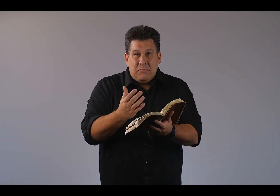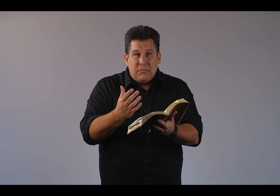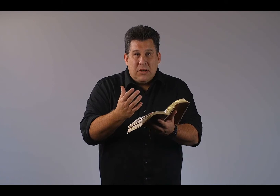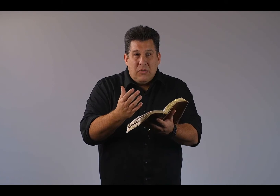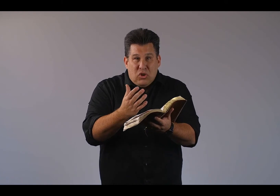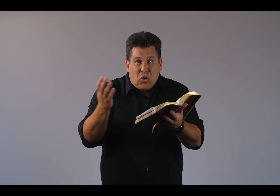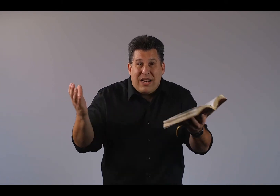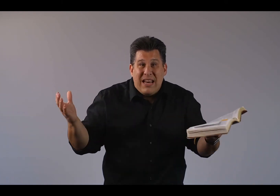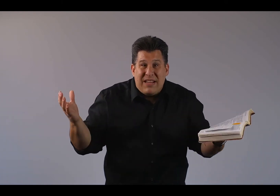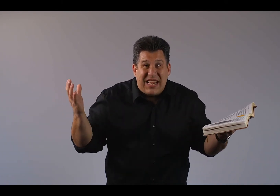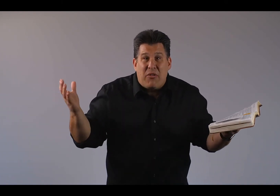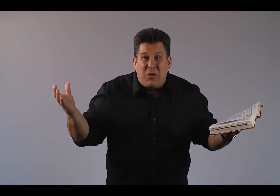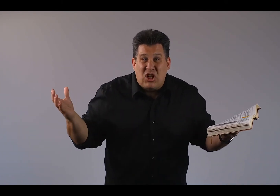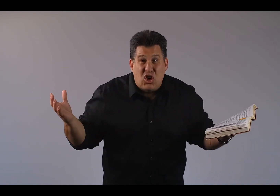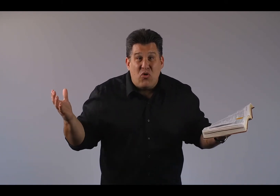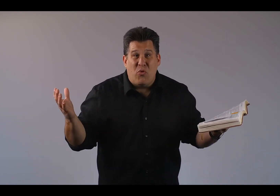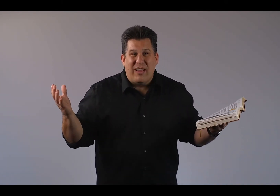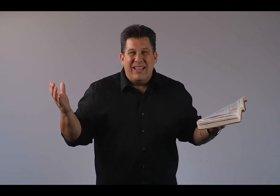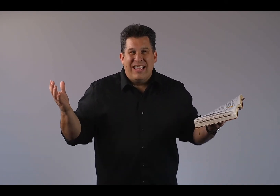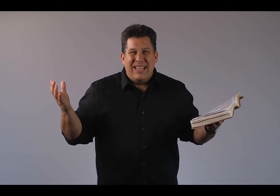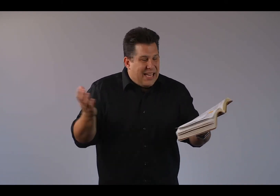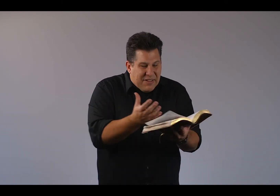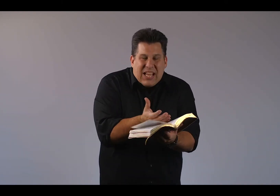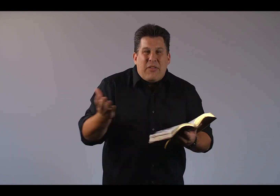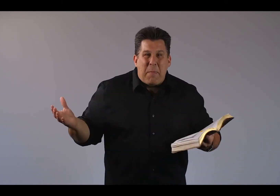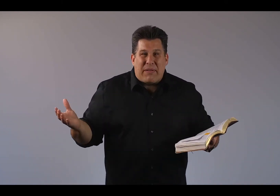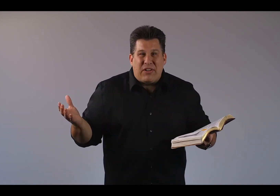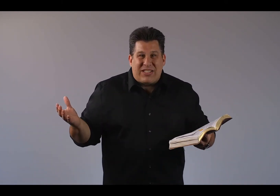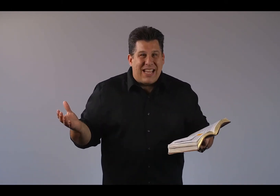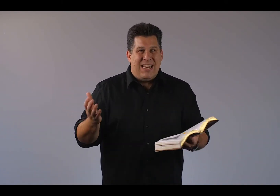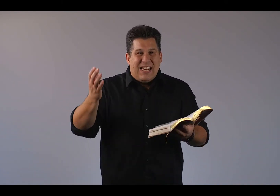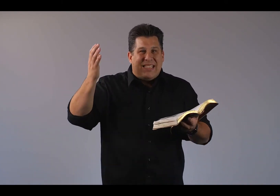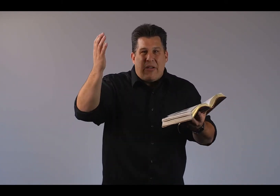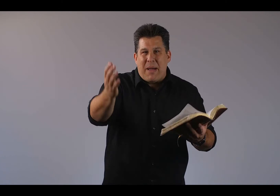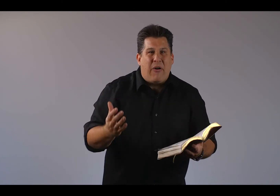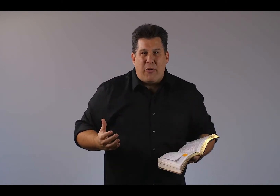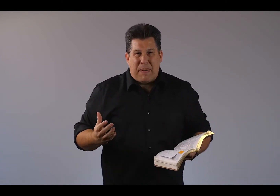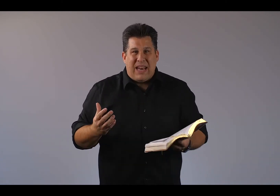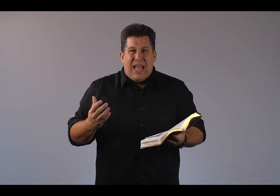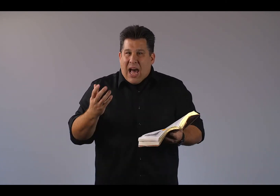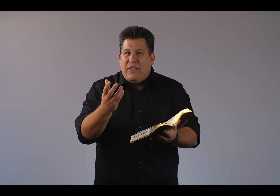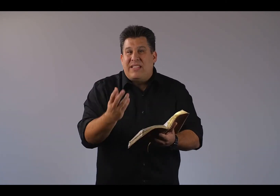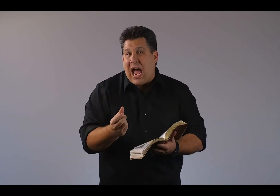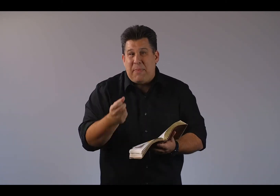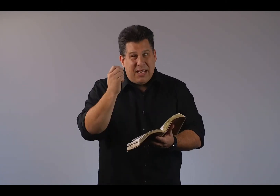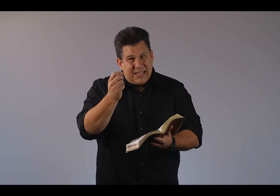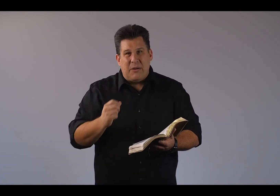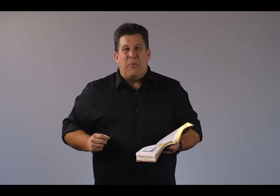Like Jonah didn't even tell them what to do. He didn't even tell them about their sin. He didn't tell them how to repent. How did this happen? It's simple.